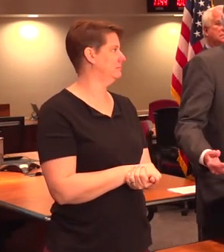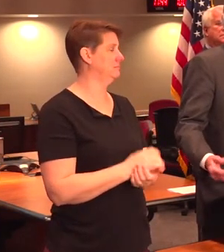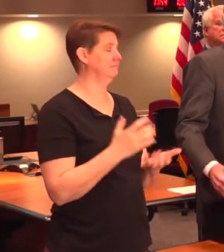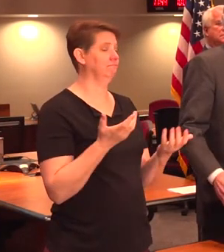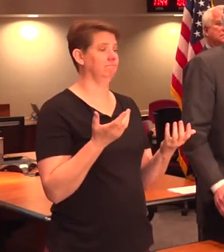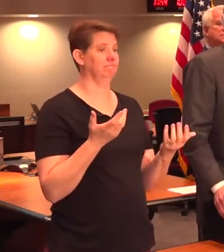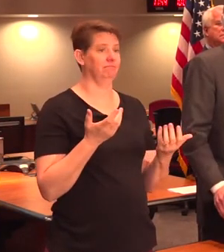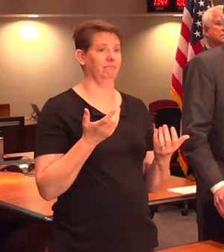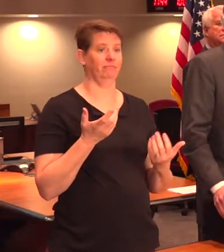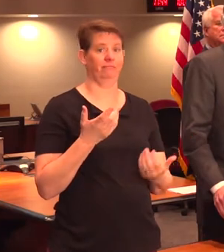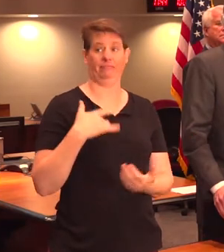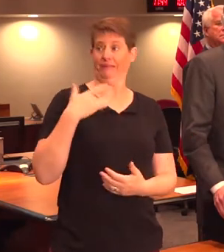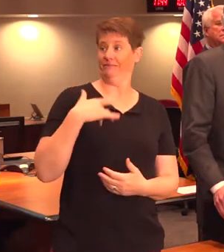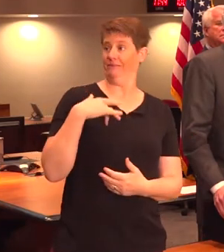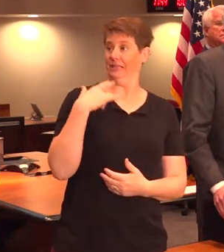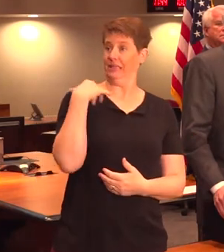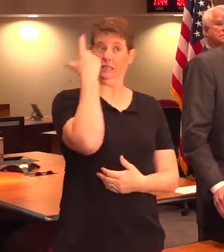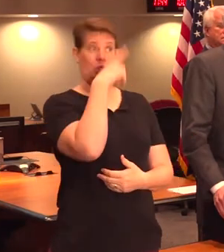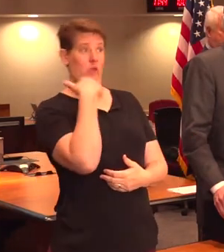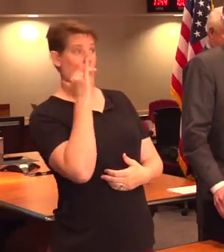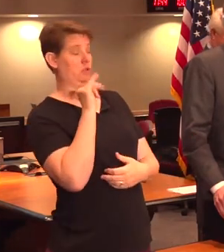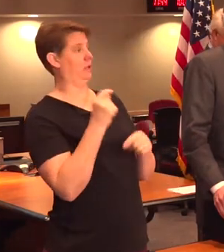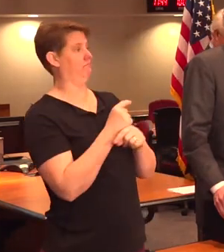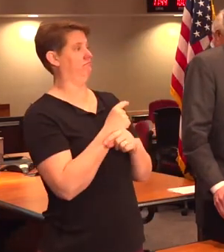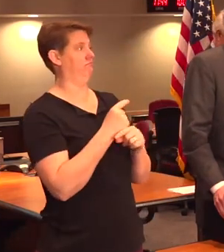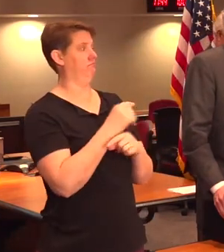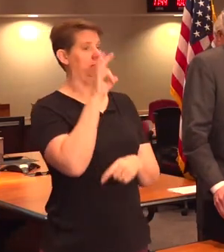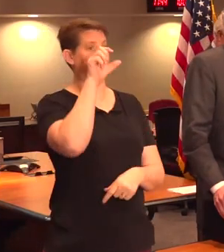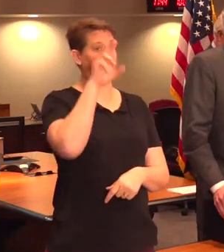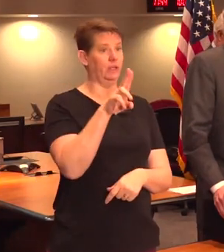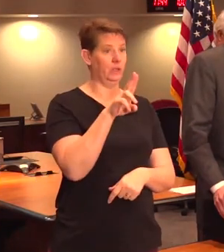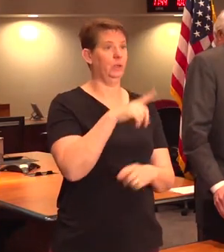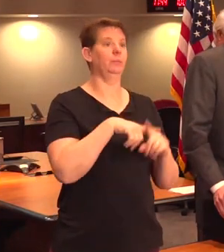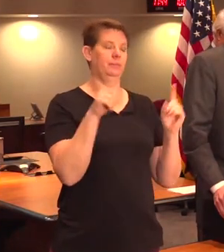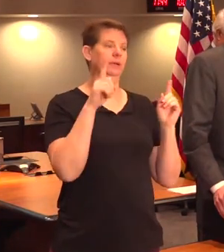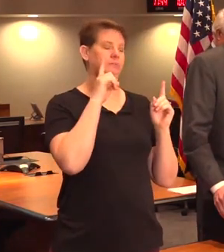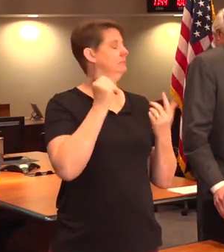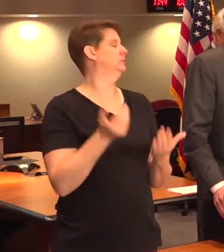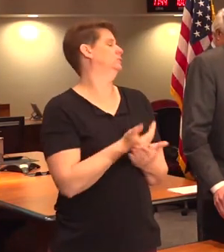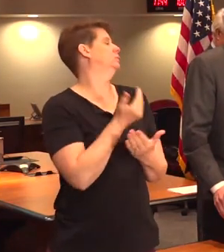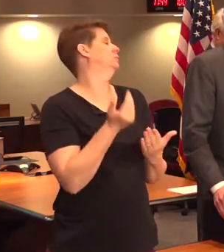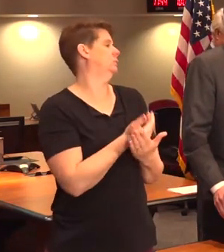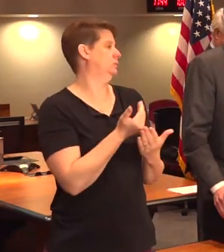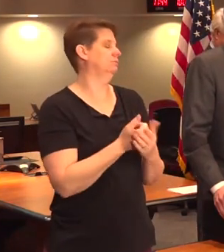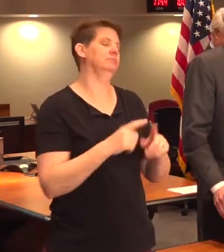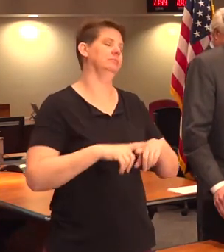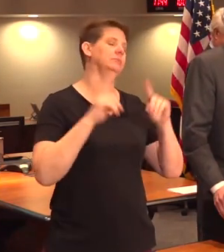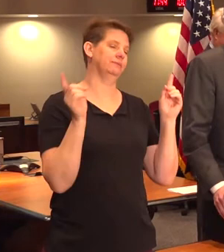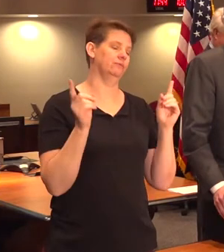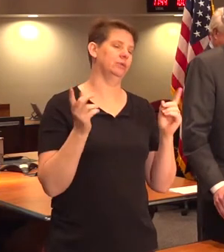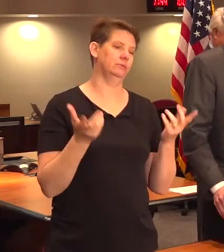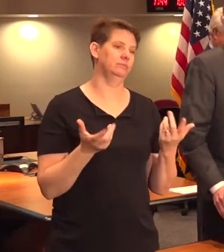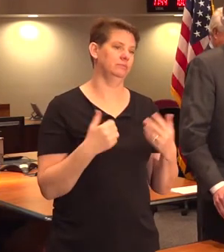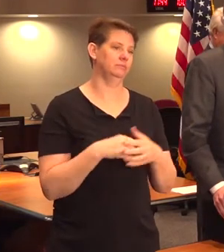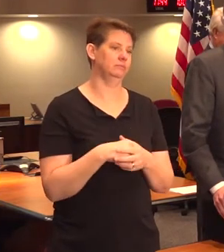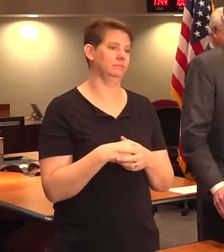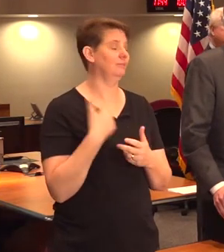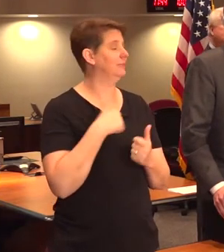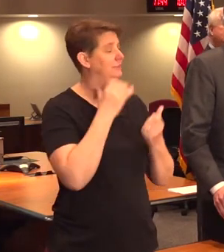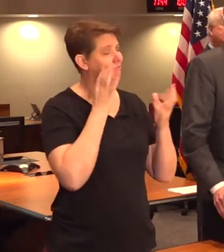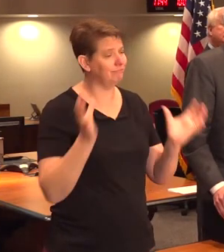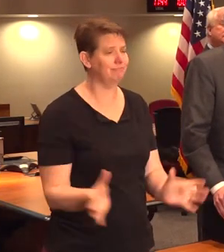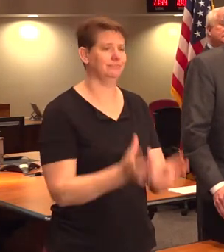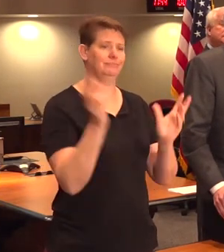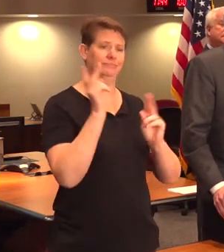just feels and looks just like the regular flu. But of course, it's something new. It's something different. So we just urge